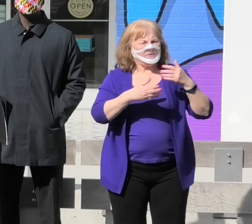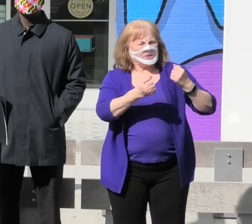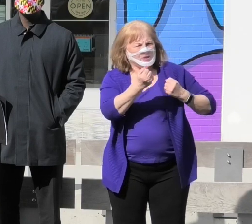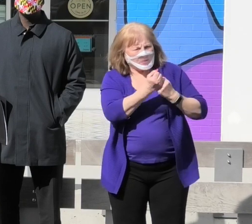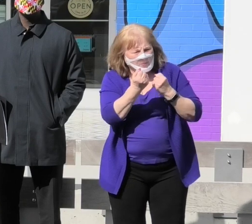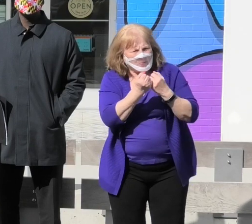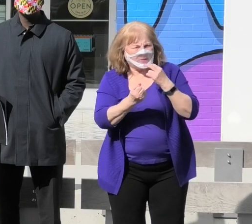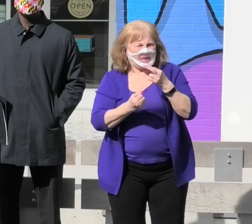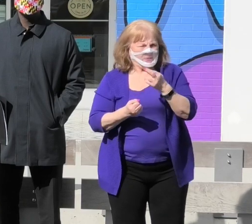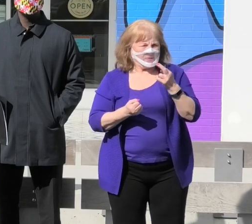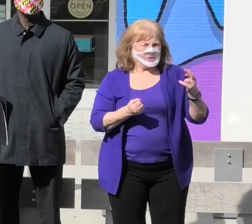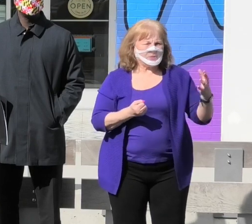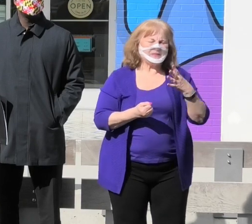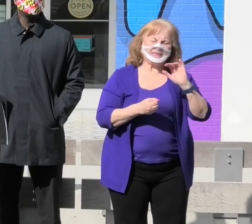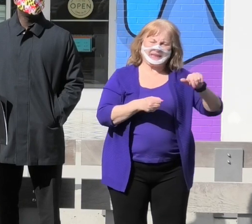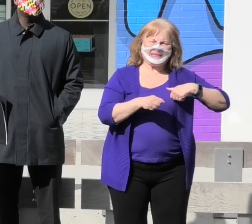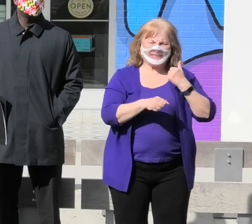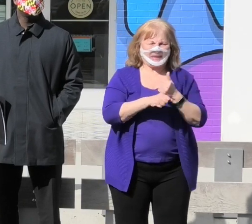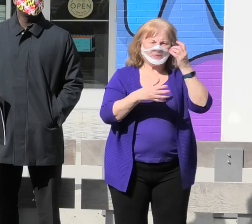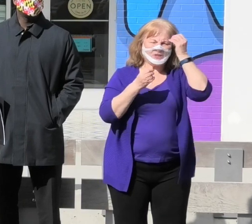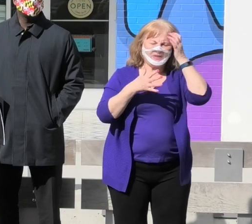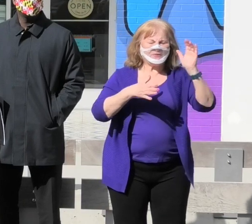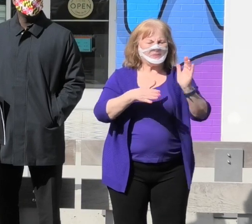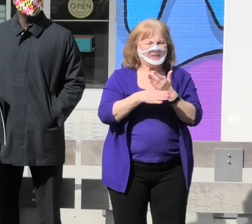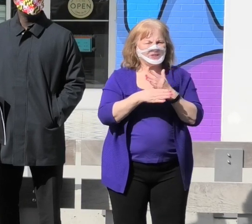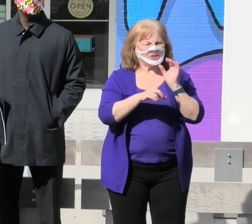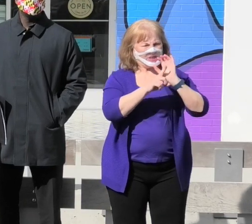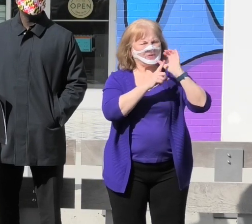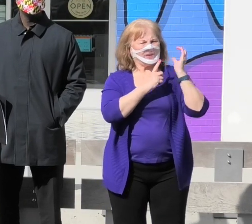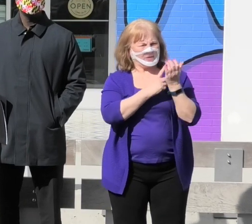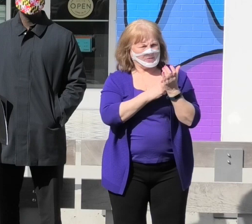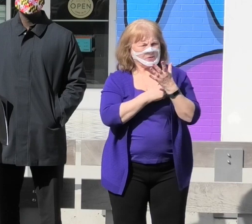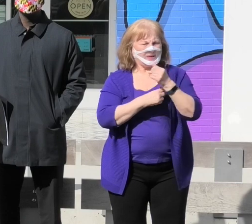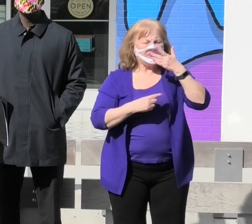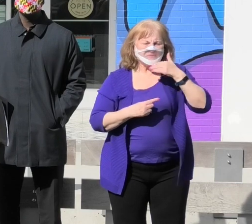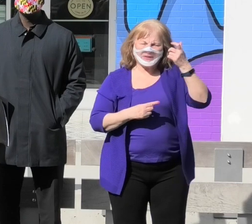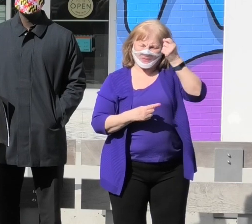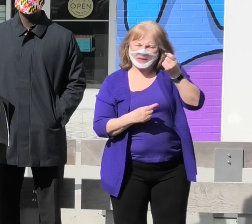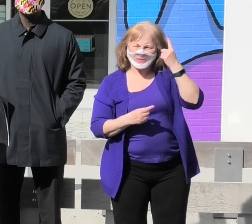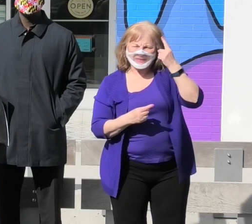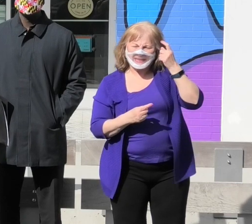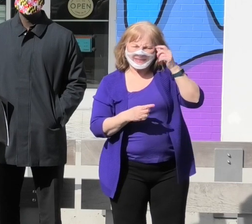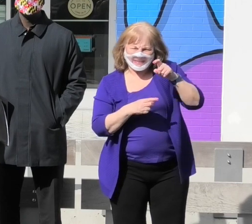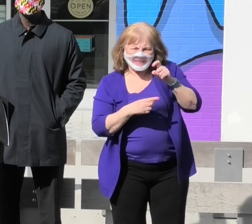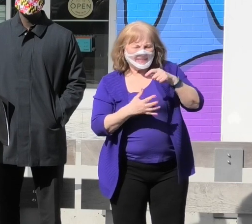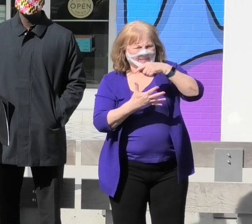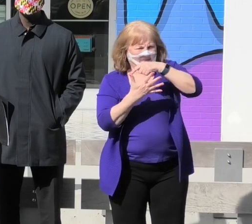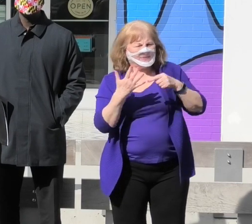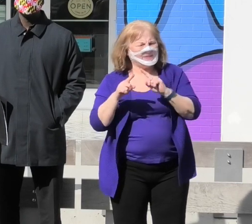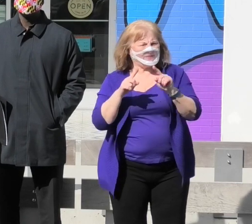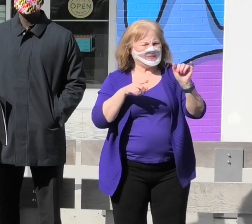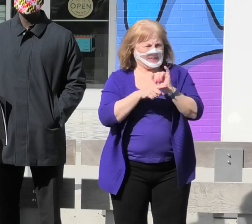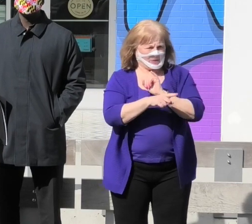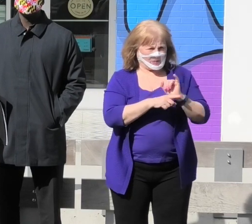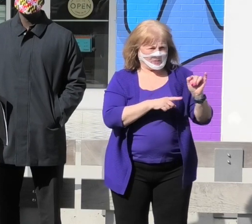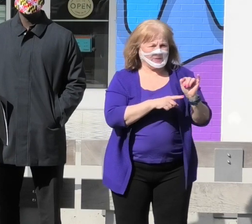resources, and establish an information sharing culture and better understand the needs of various industries.